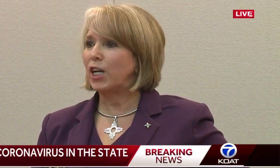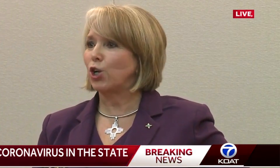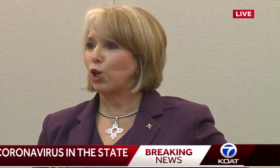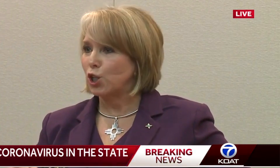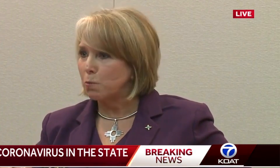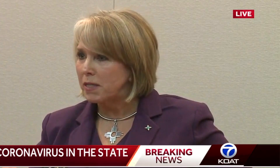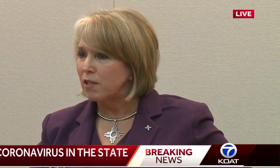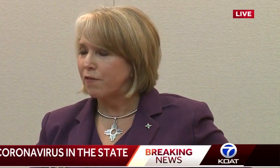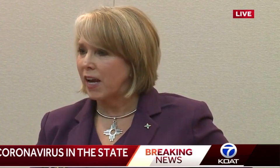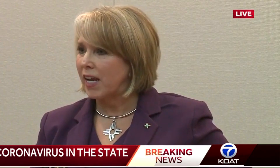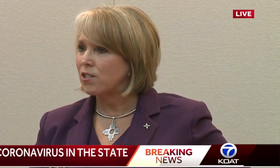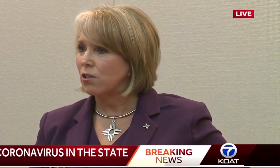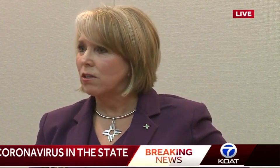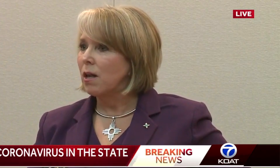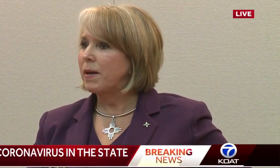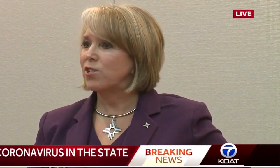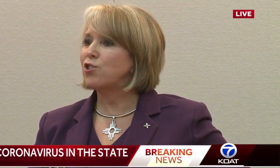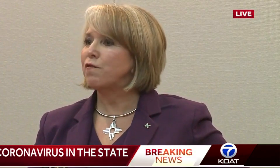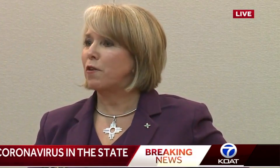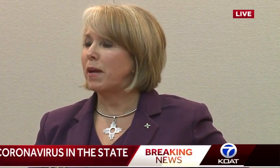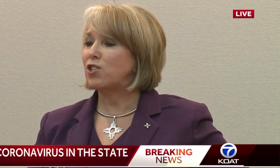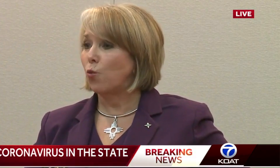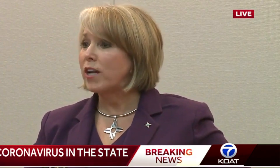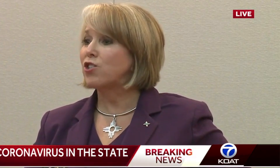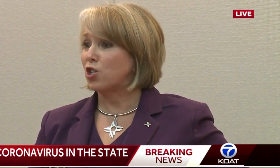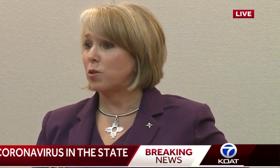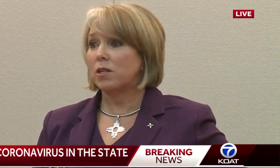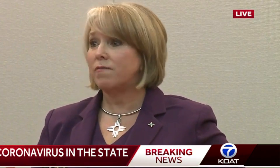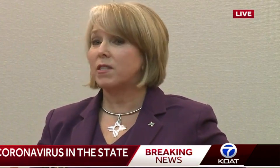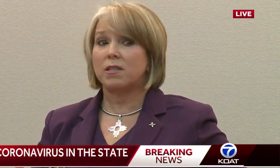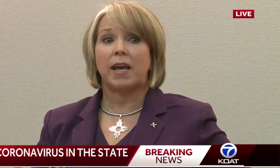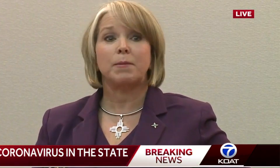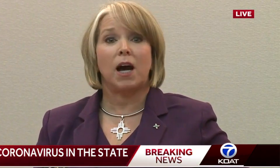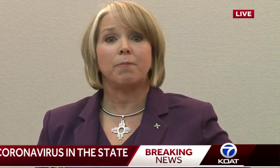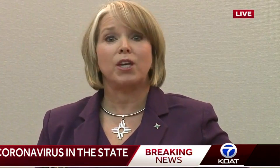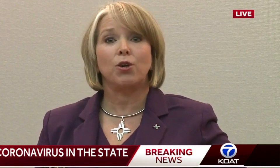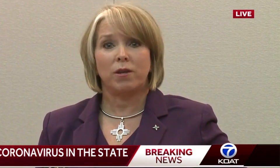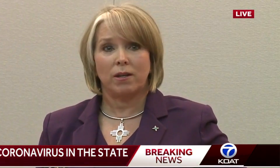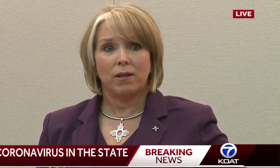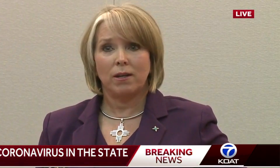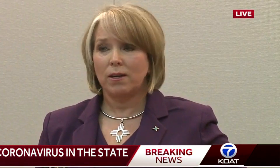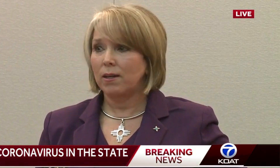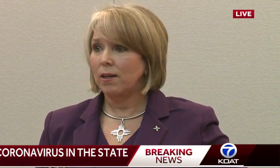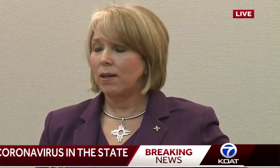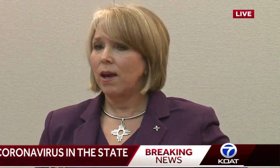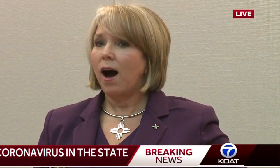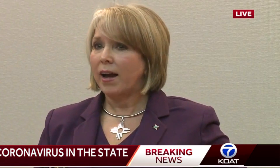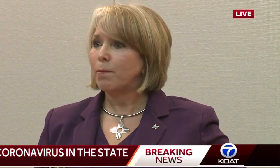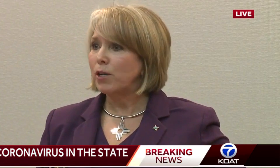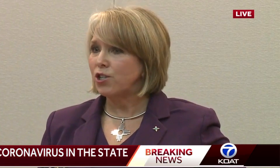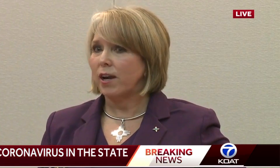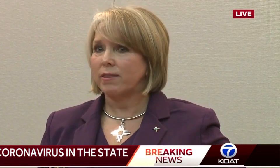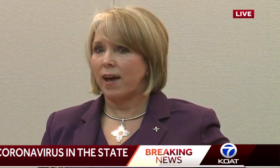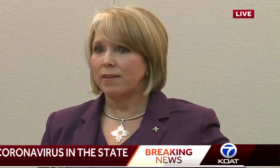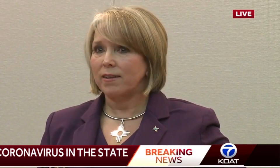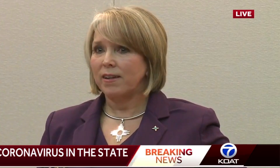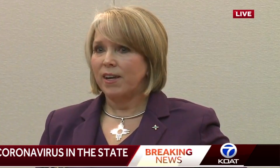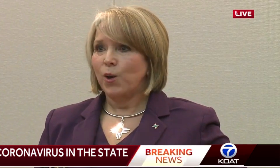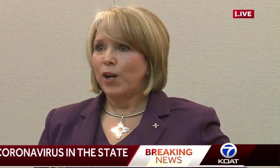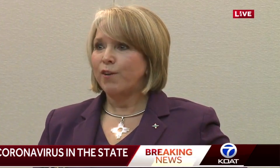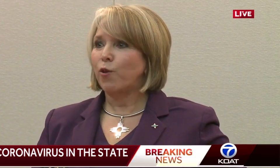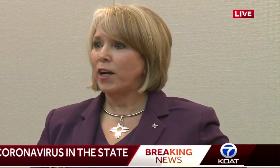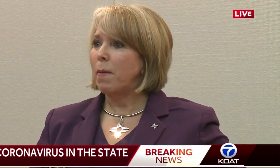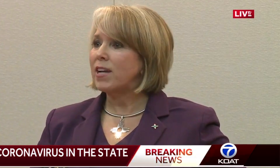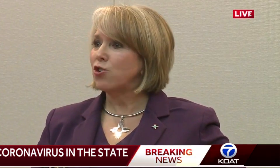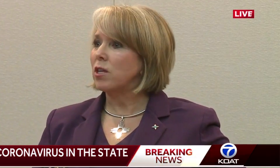have a particular specific answer because it's information we just received at the same time that you did. I appreciate that.